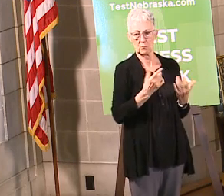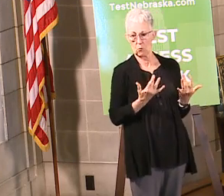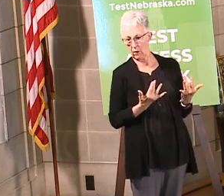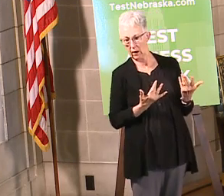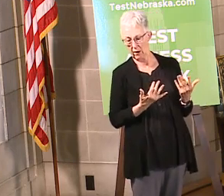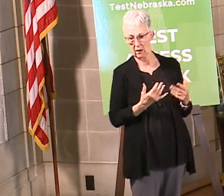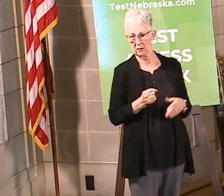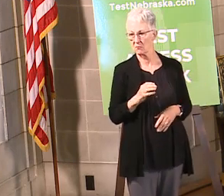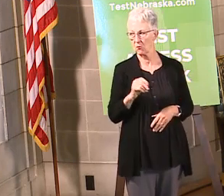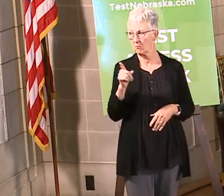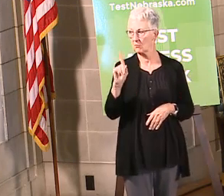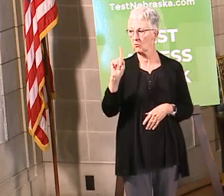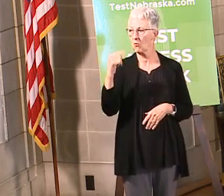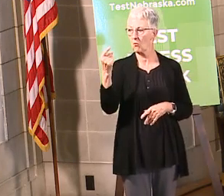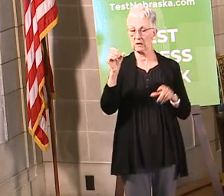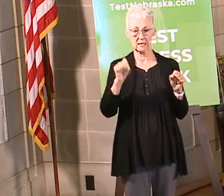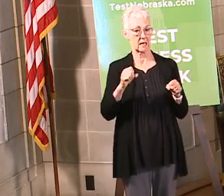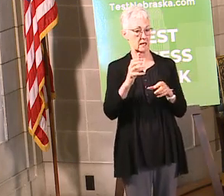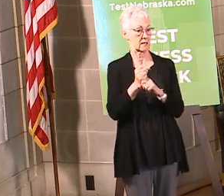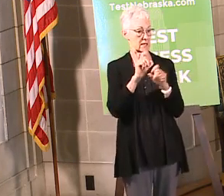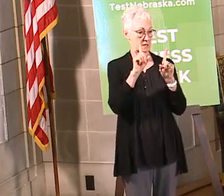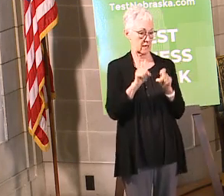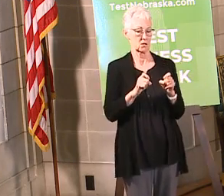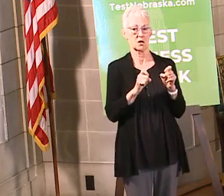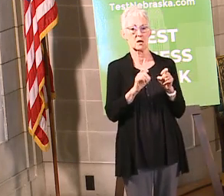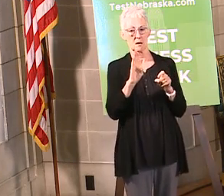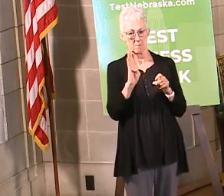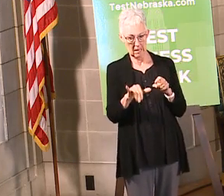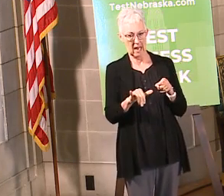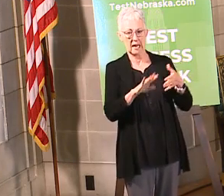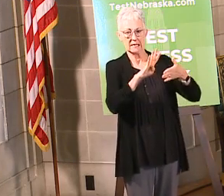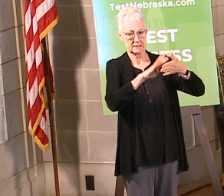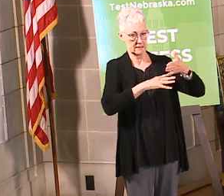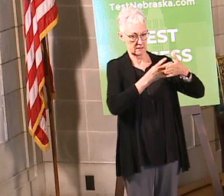that you can get tested is through scheduling it for the testnebraska.com.